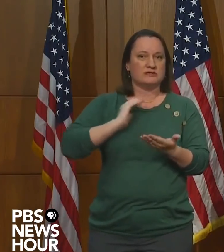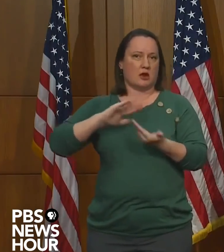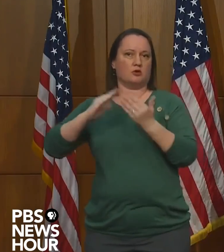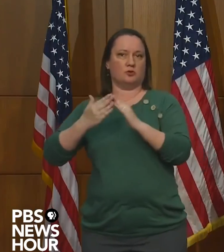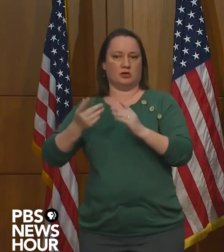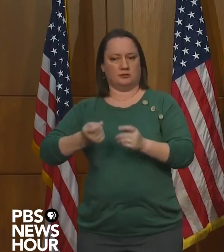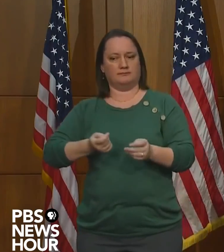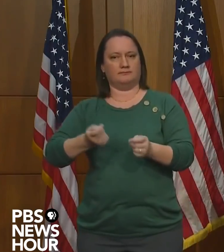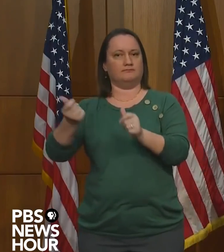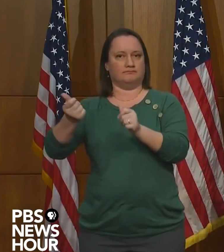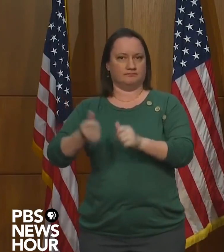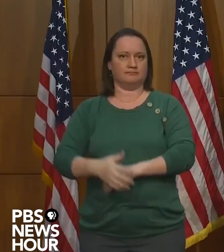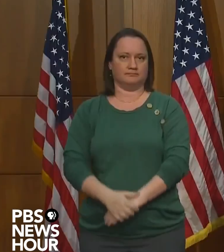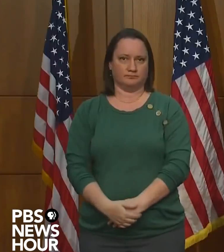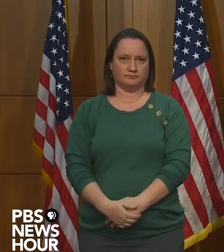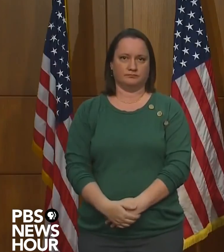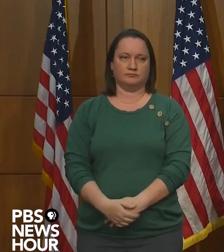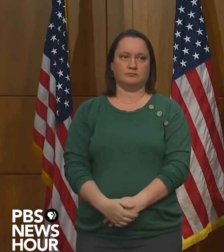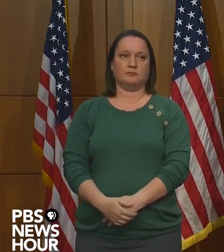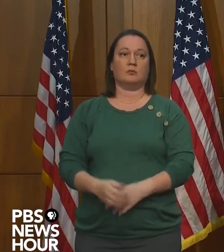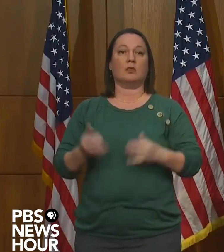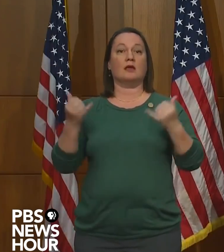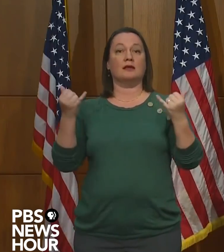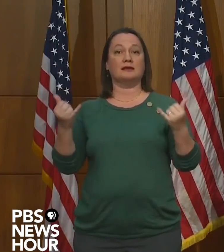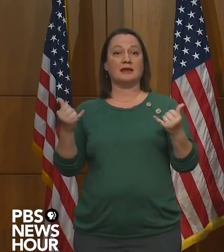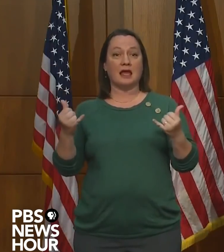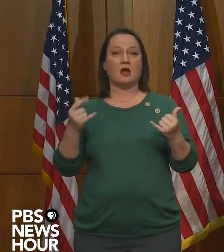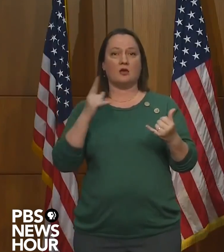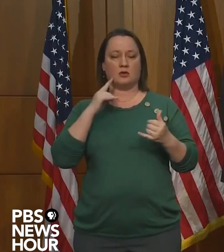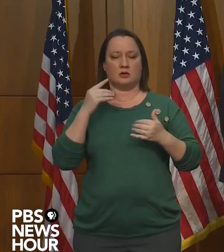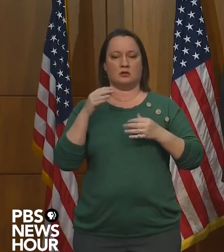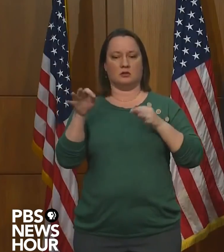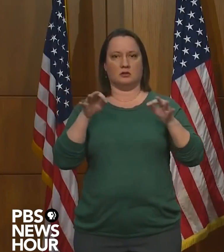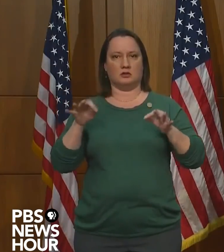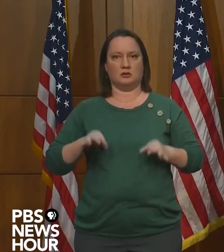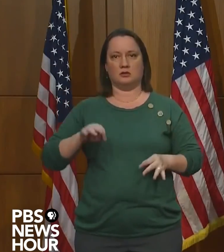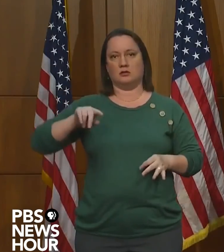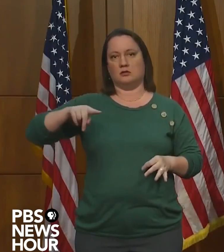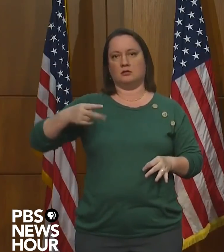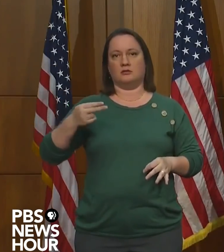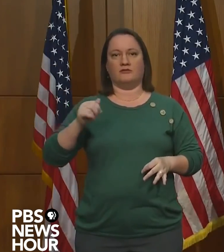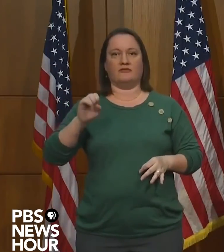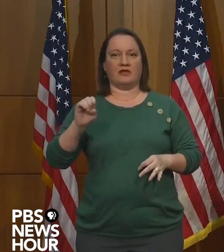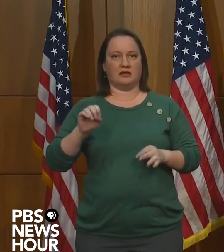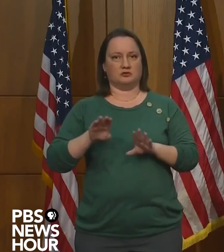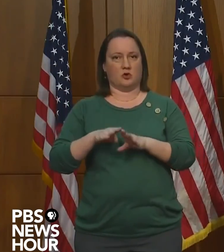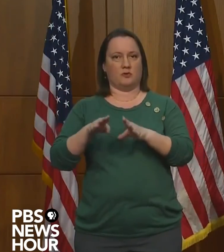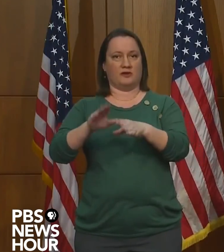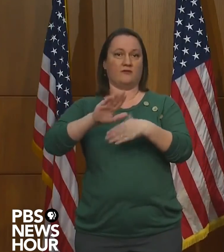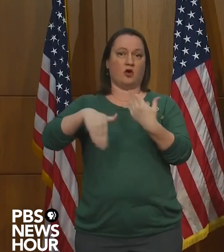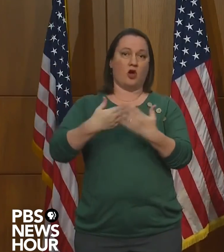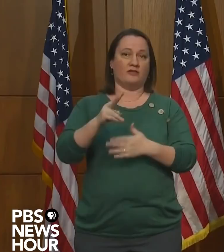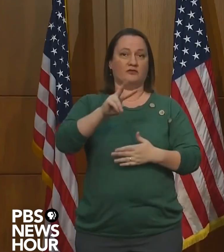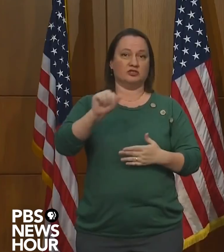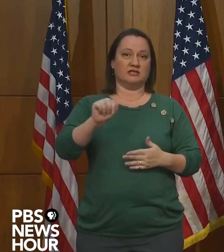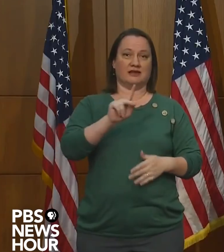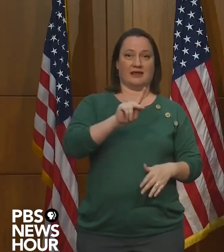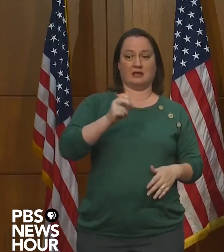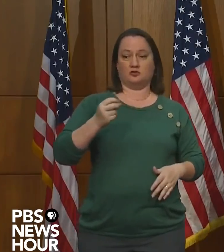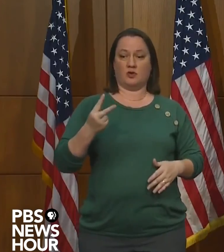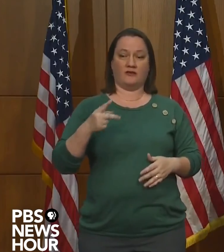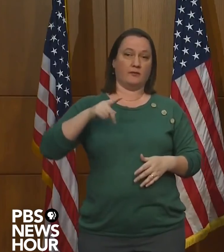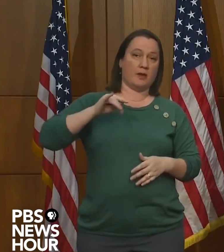I'd like to now walk through the particulars of the phased reopening plan for all of Virginia's K-12 public and private schools.